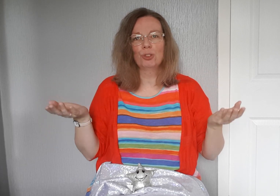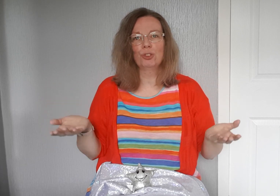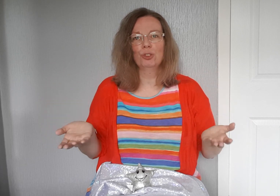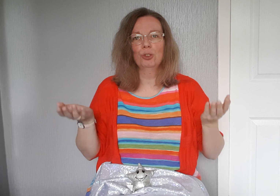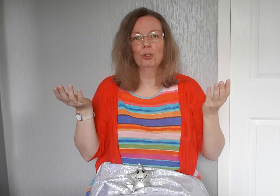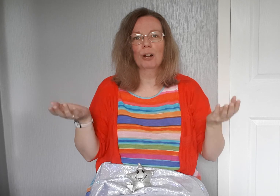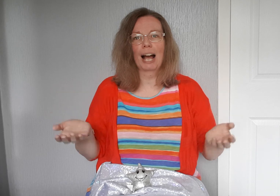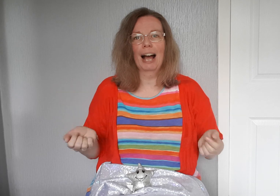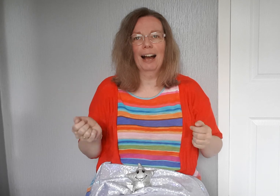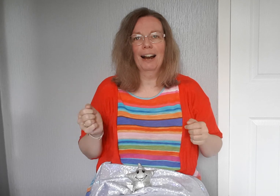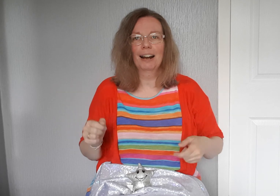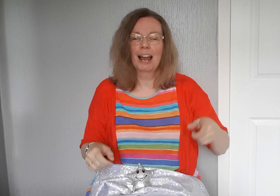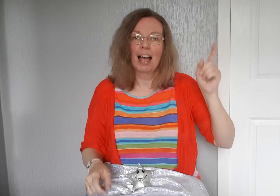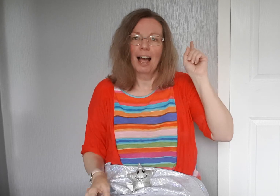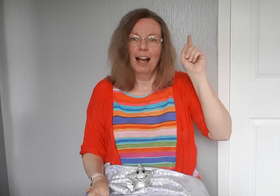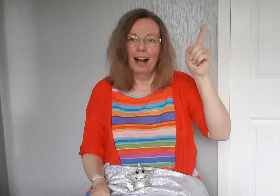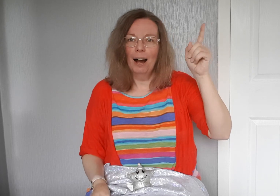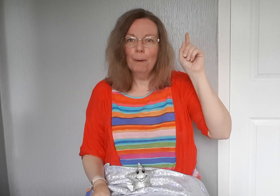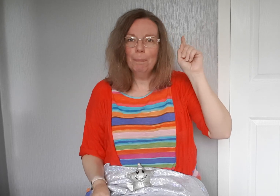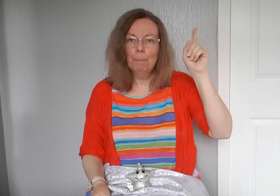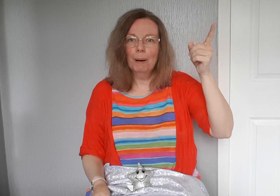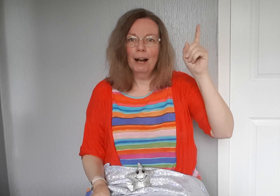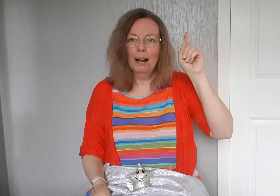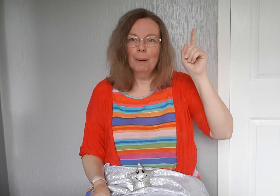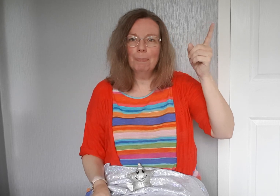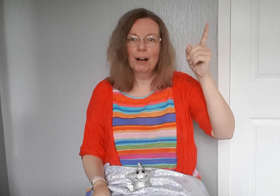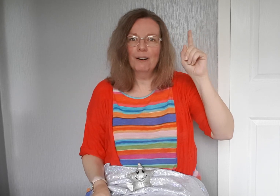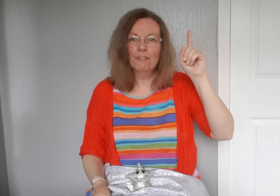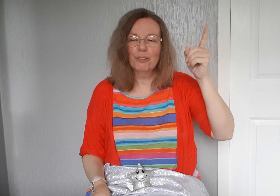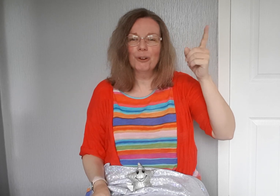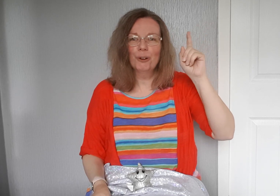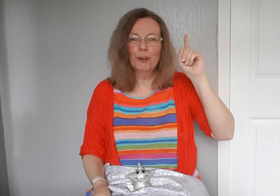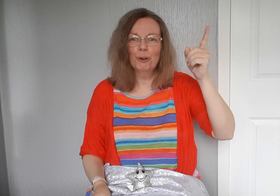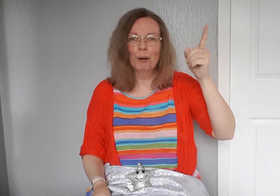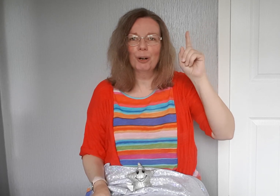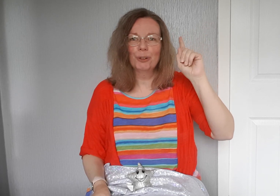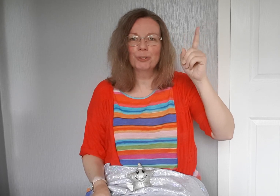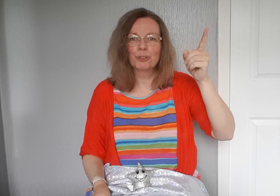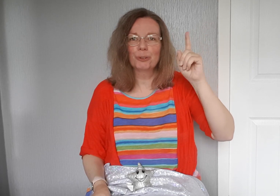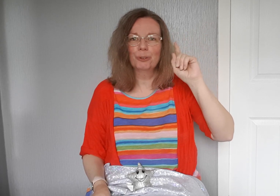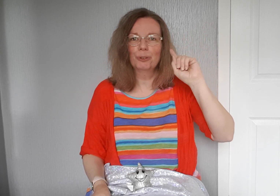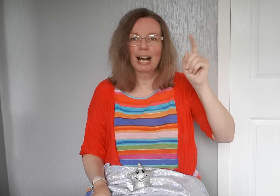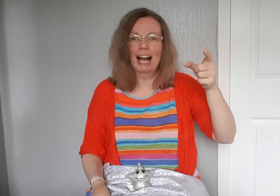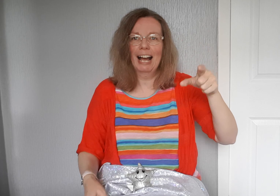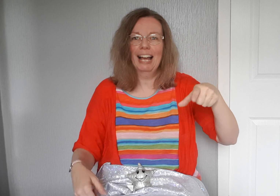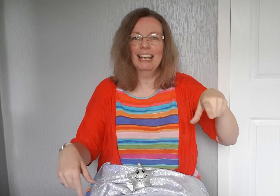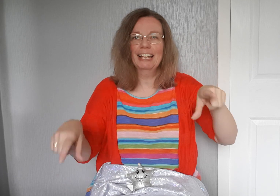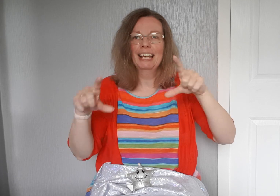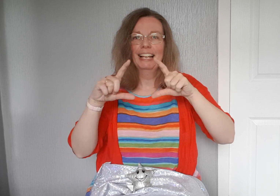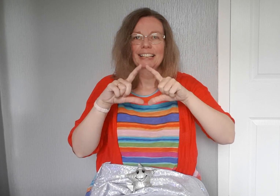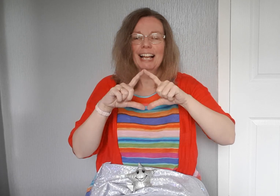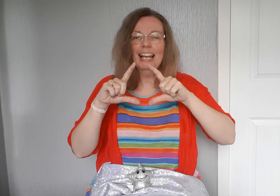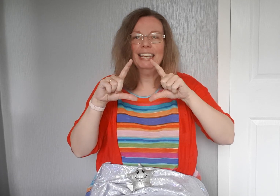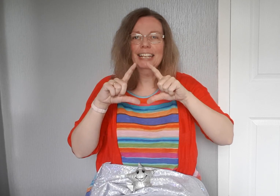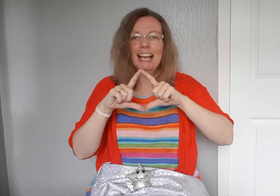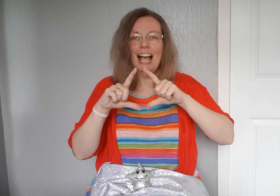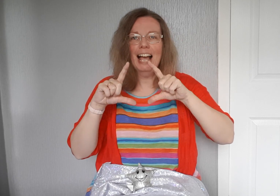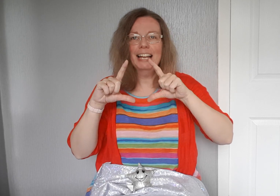you are. Up above the world so high. Like a